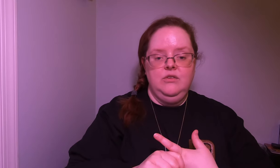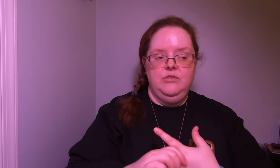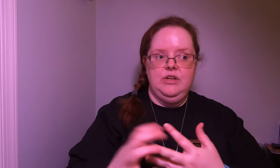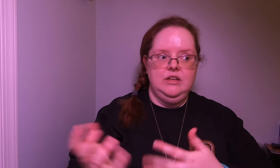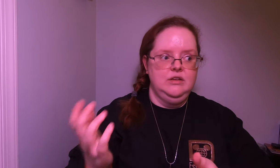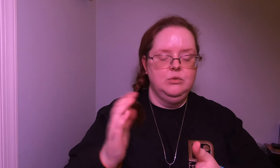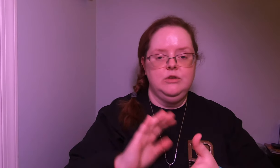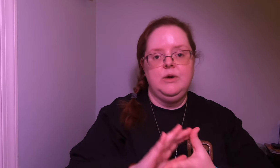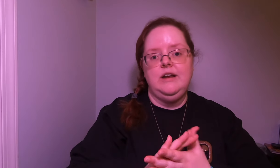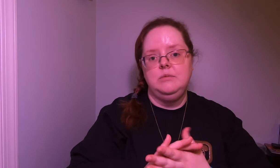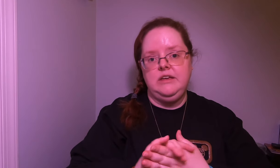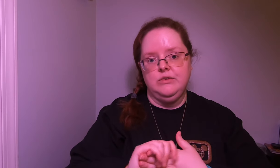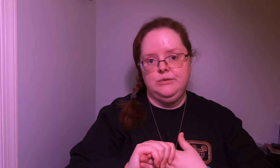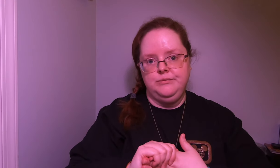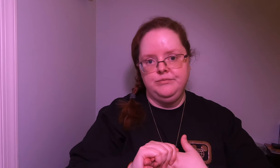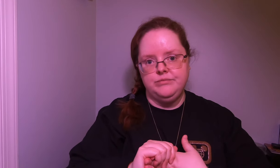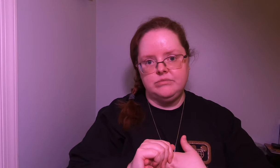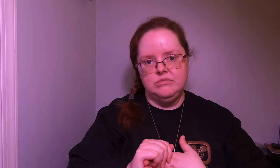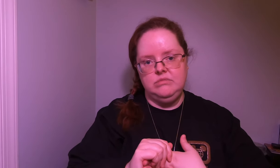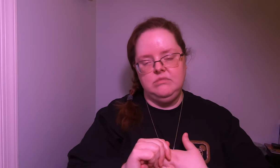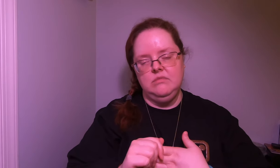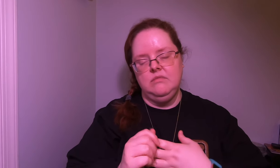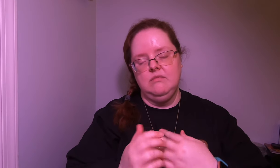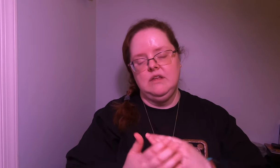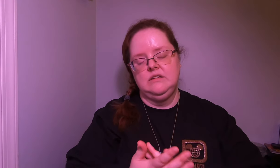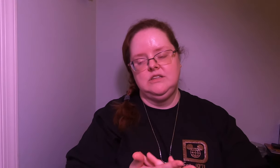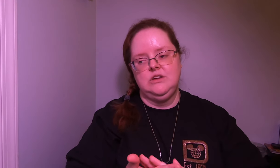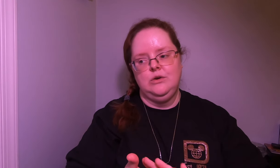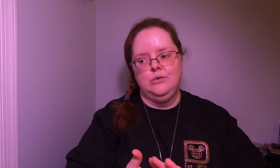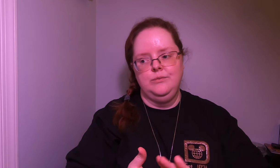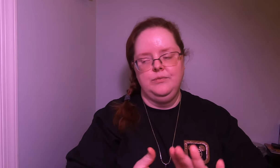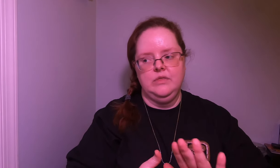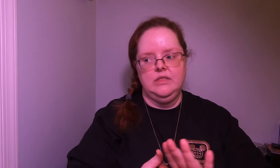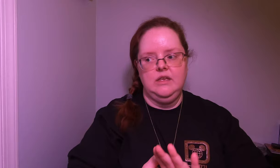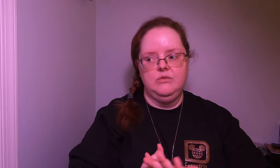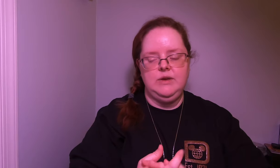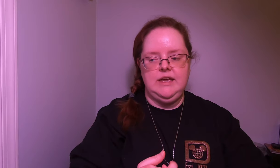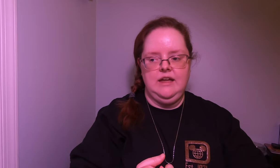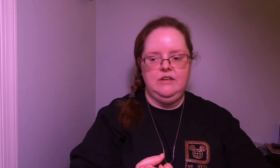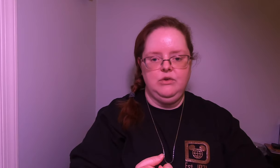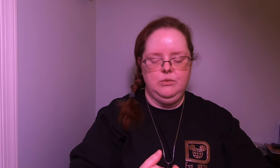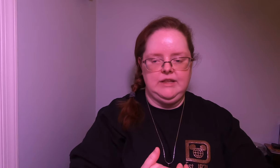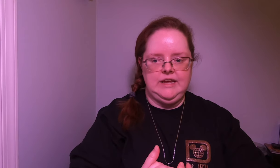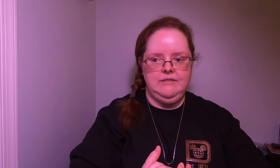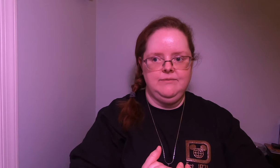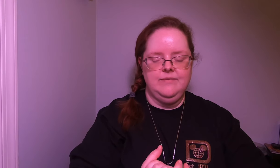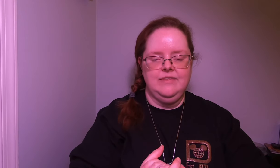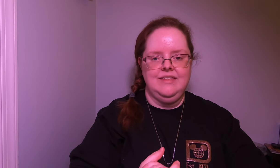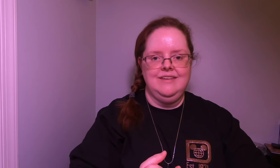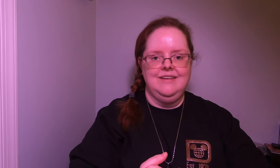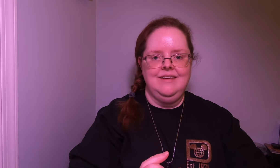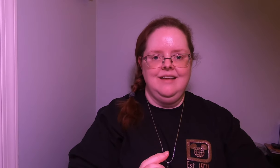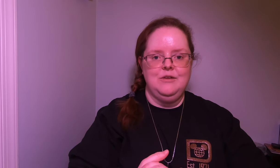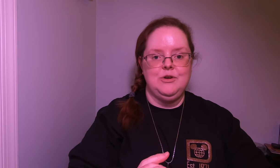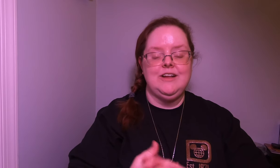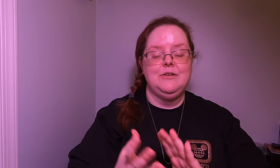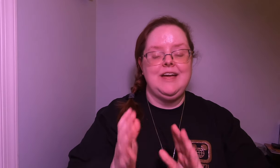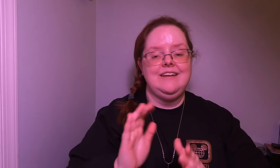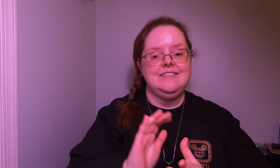of worldwide upheaval so if we can if you're willing i'm going to go ahead and